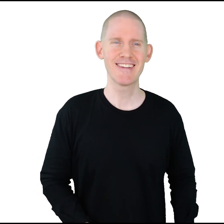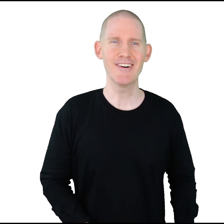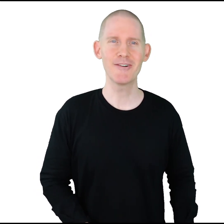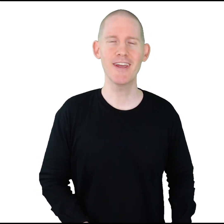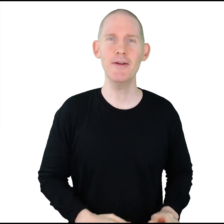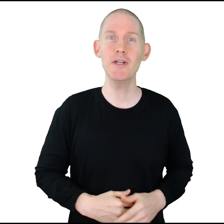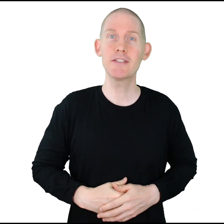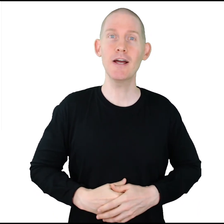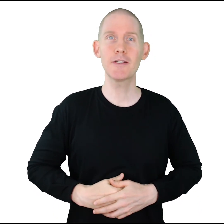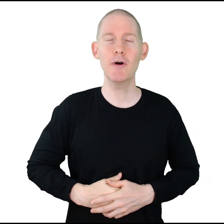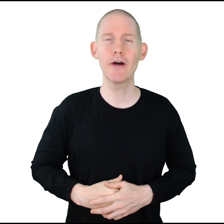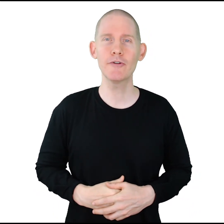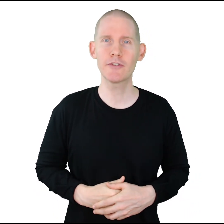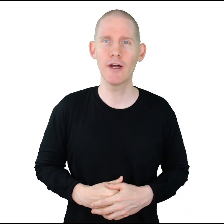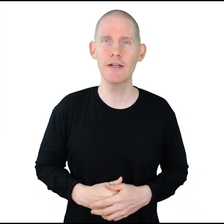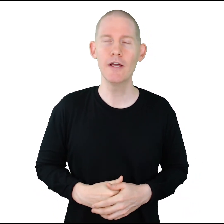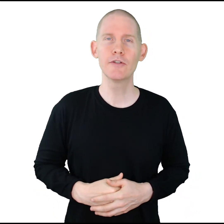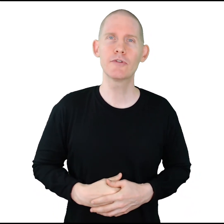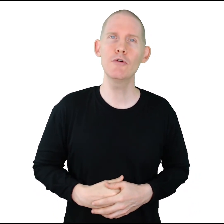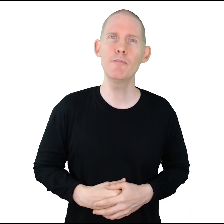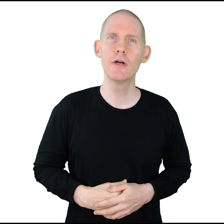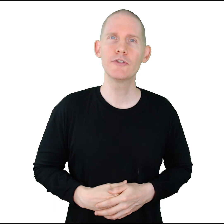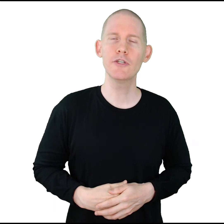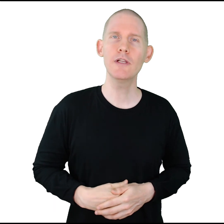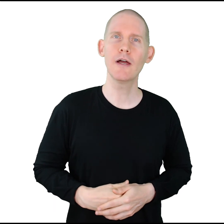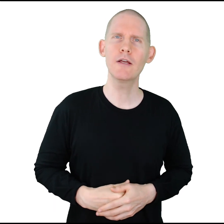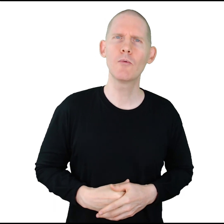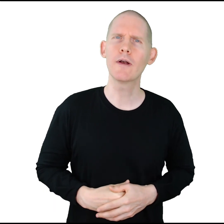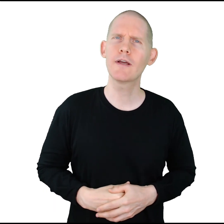Okay, we just talked about how to sign soup. She like. What kind?